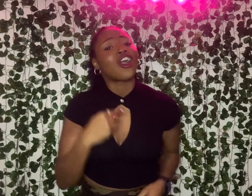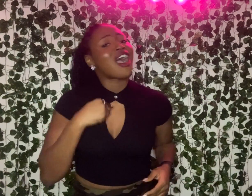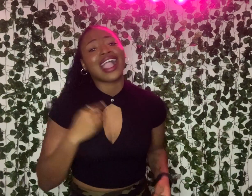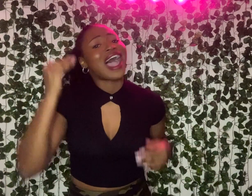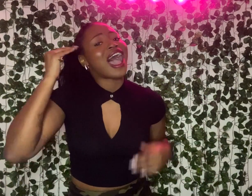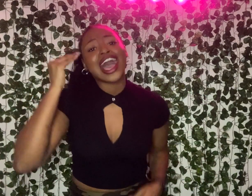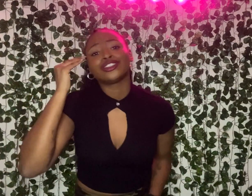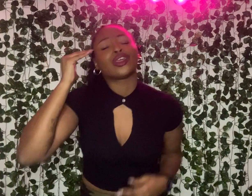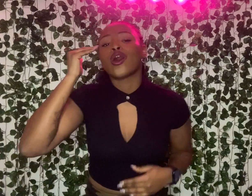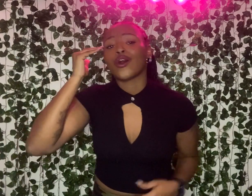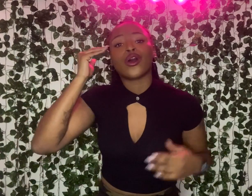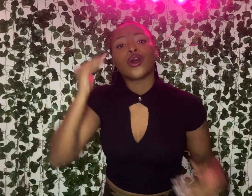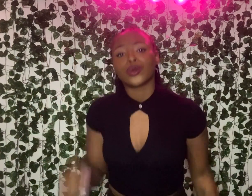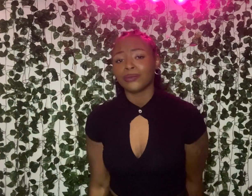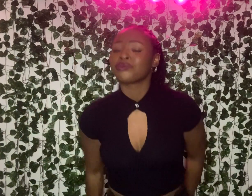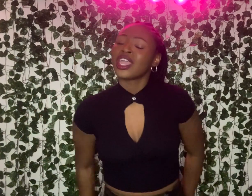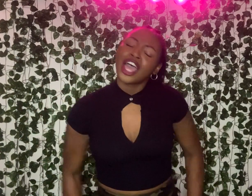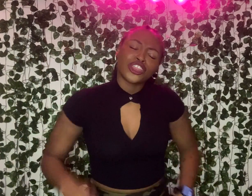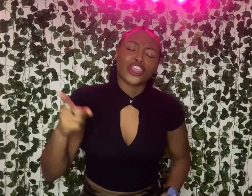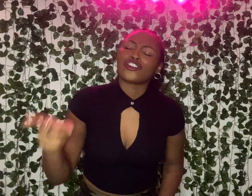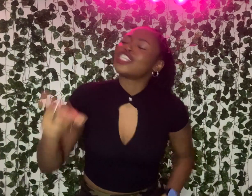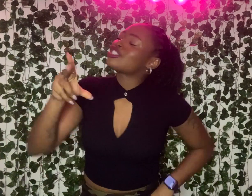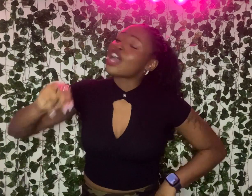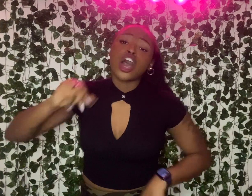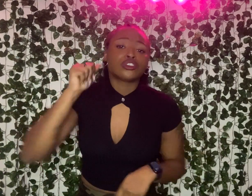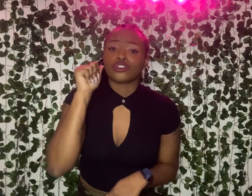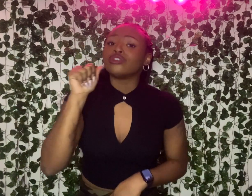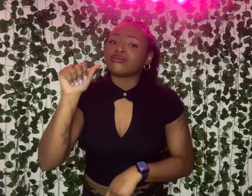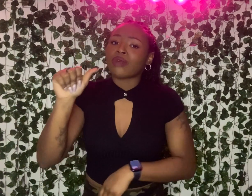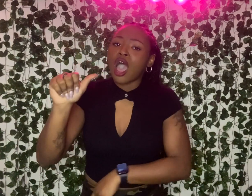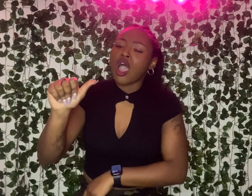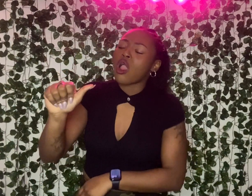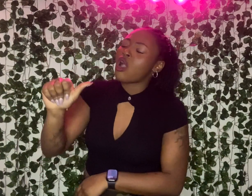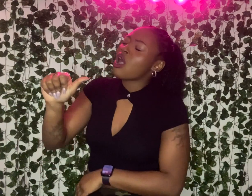wrong. I know there is no tomorrow.